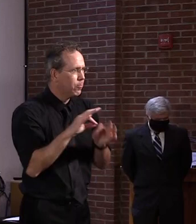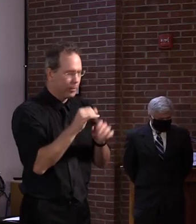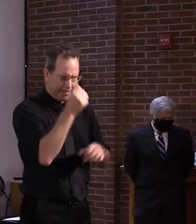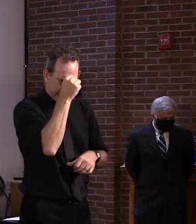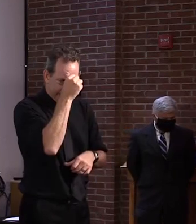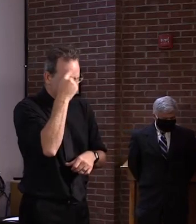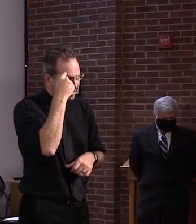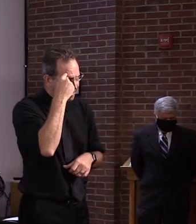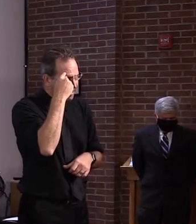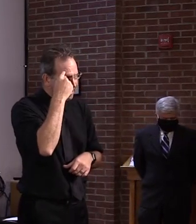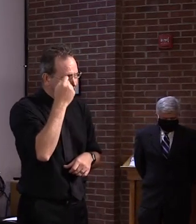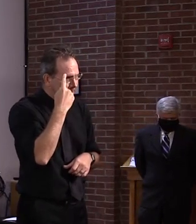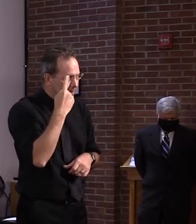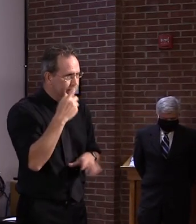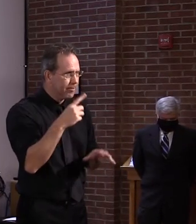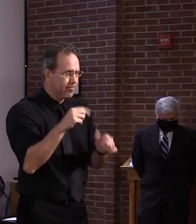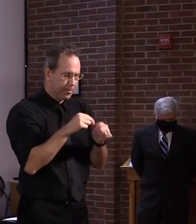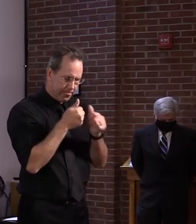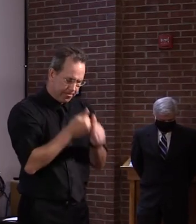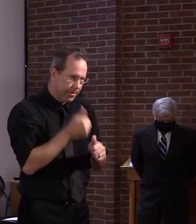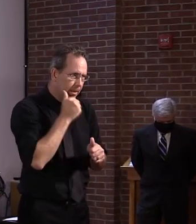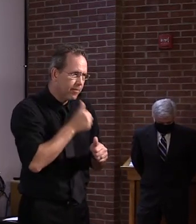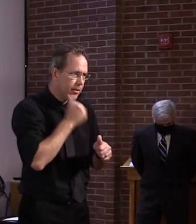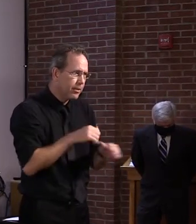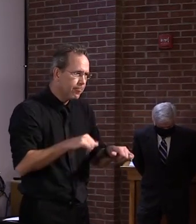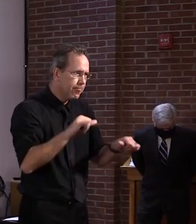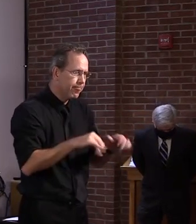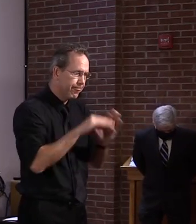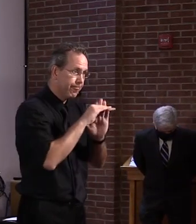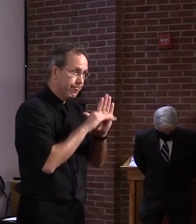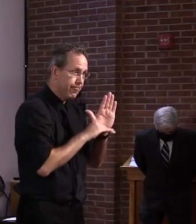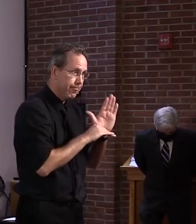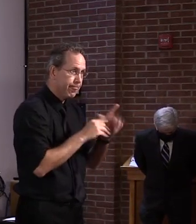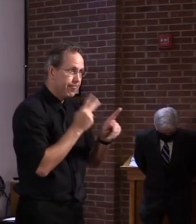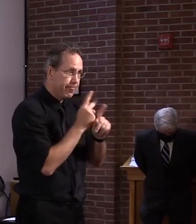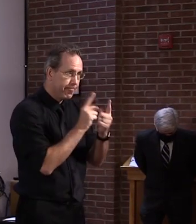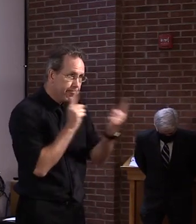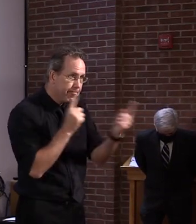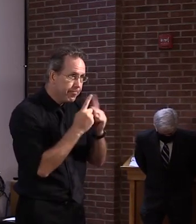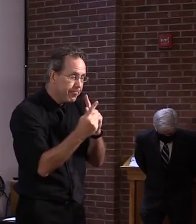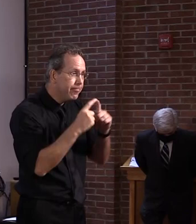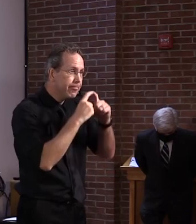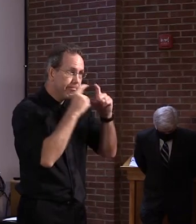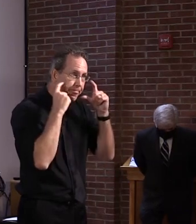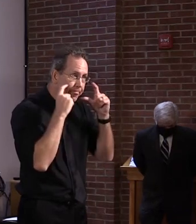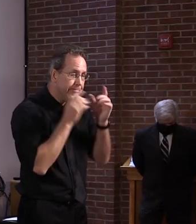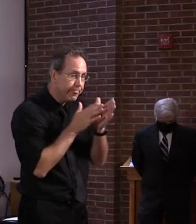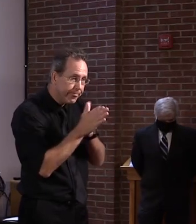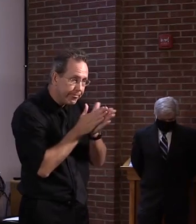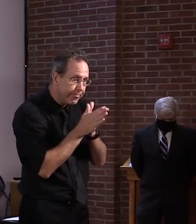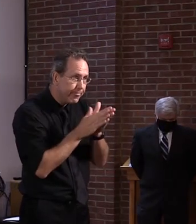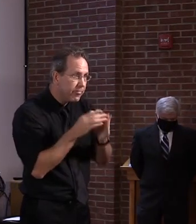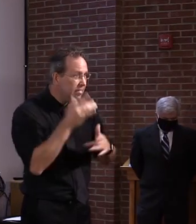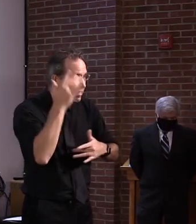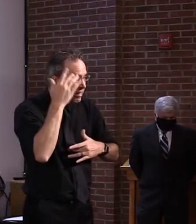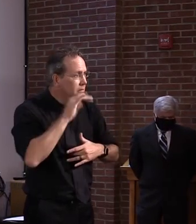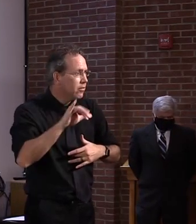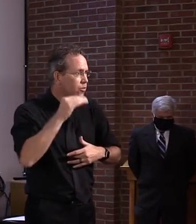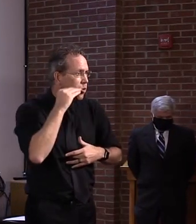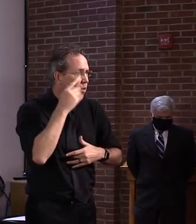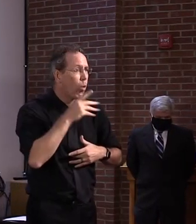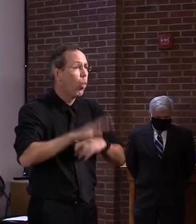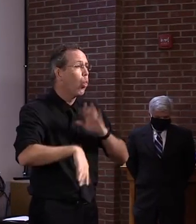in our state in a very, um, consistent fashion. Um, that's the way you get your